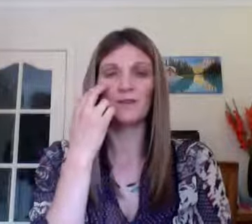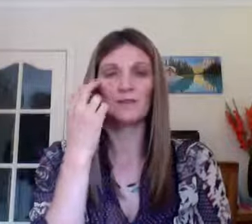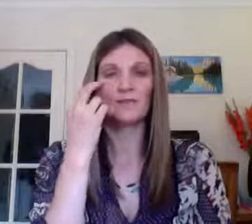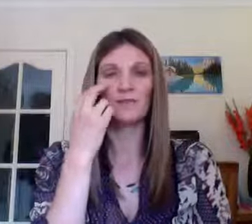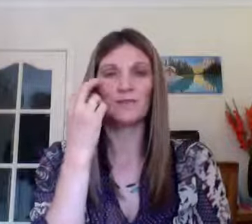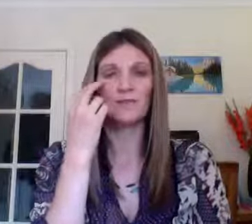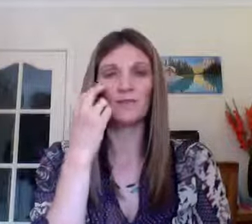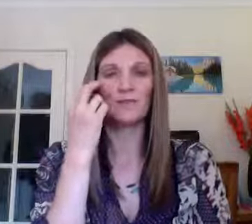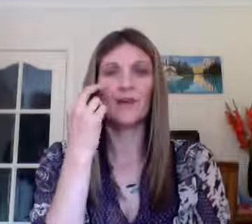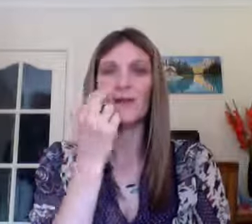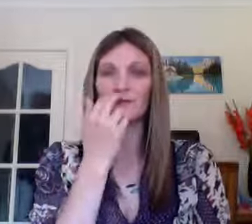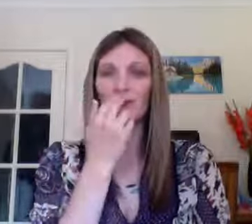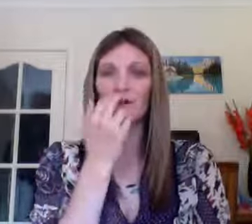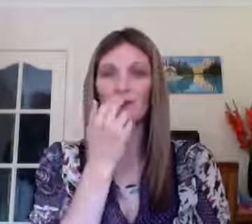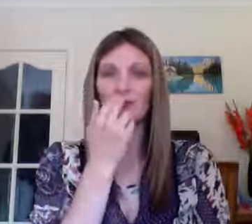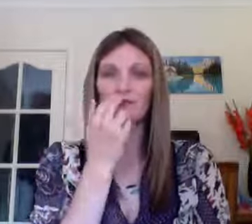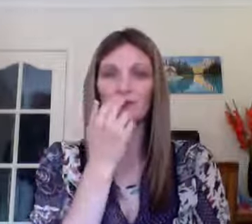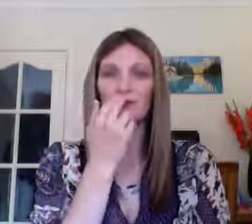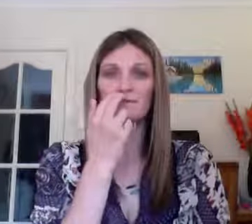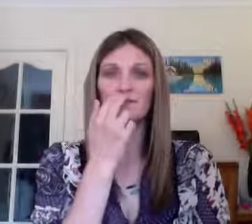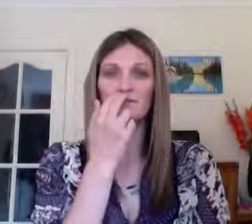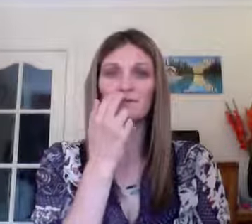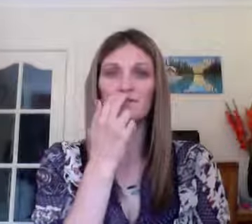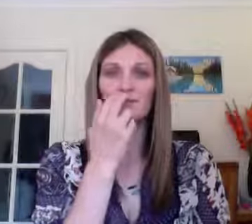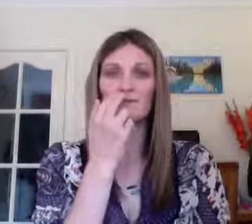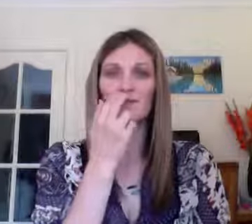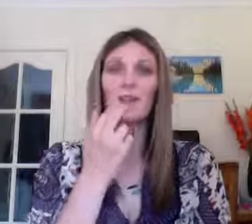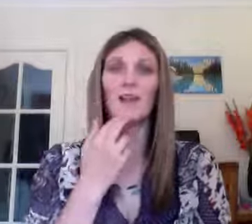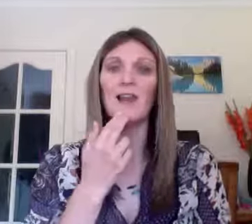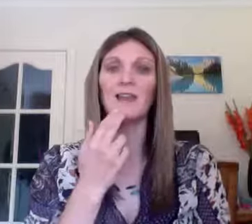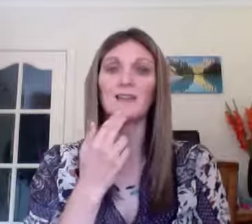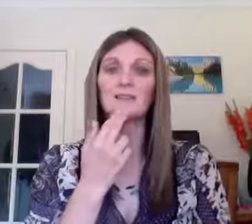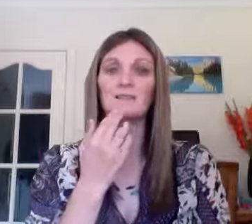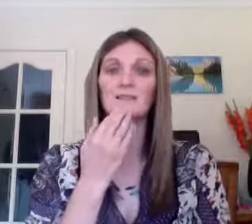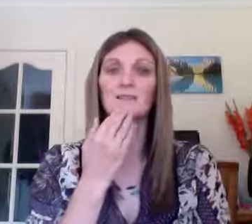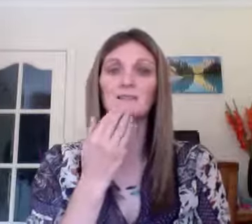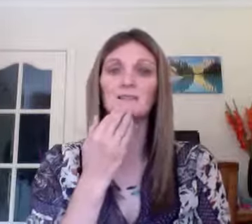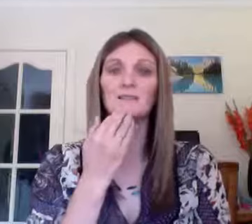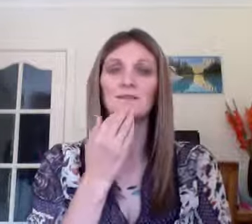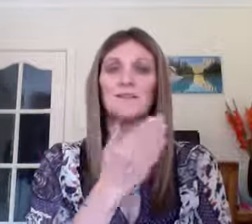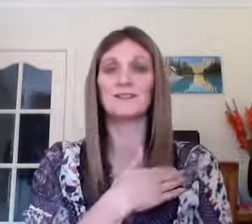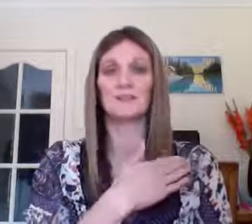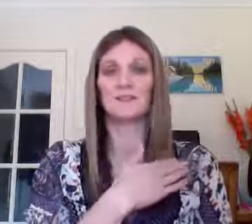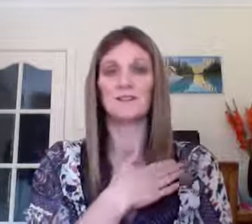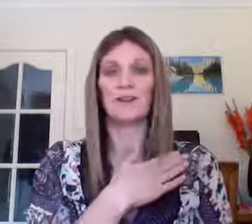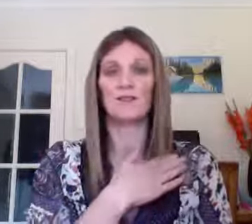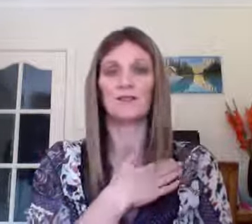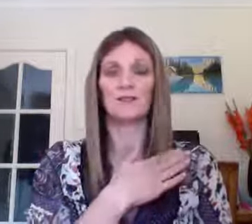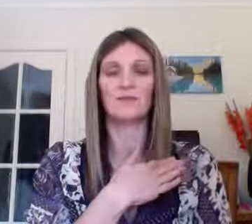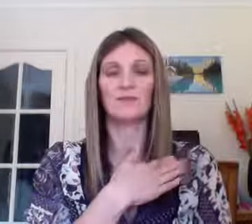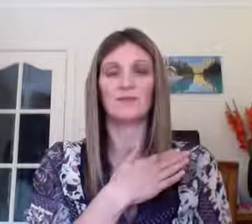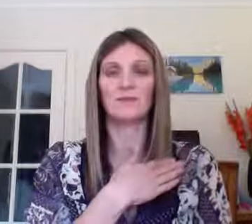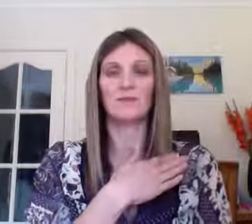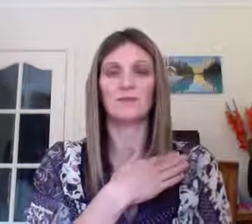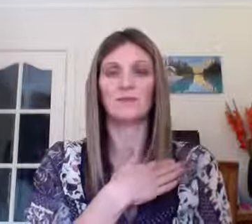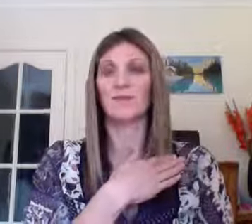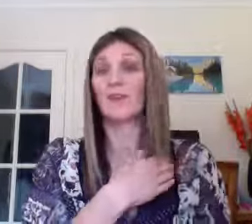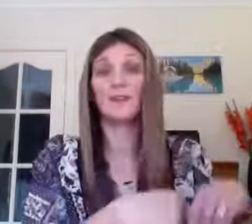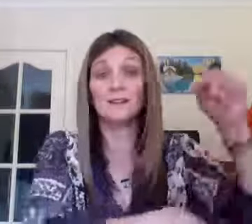and that's all I focus on. The lack. There's not enough. And it